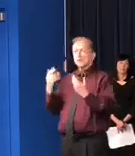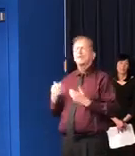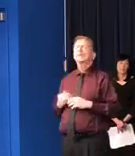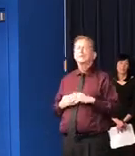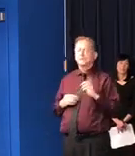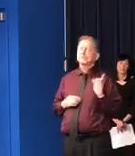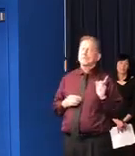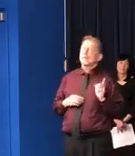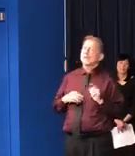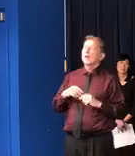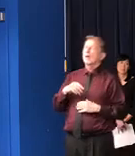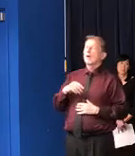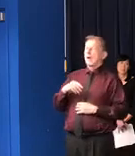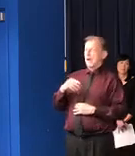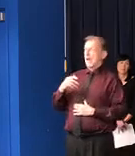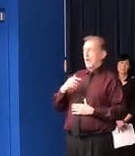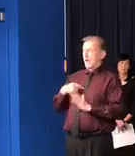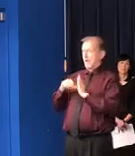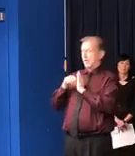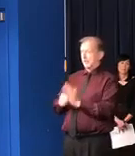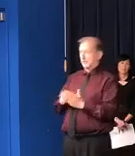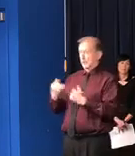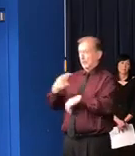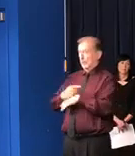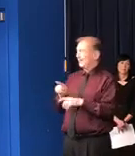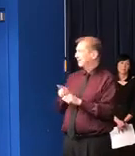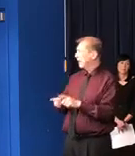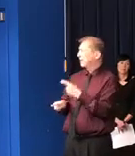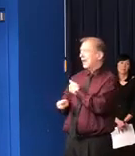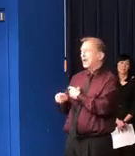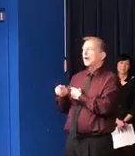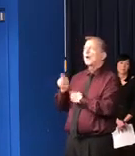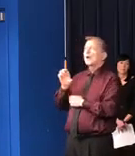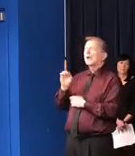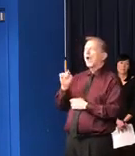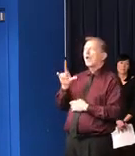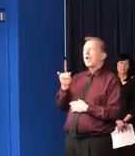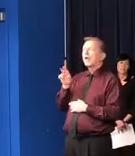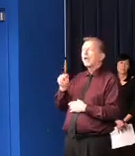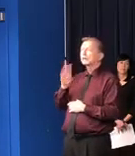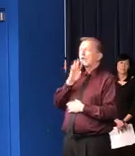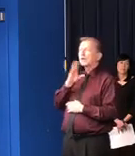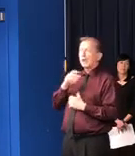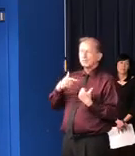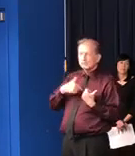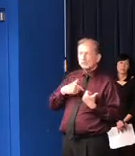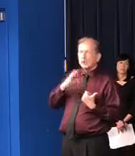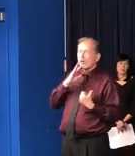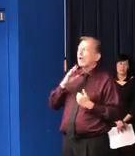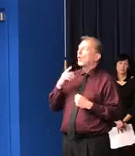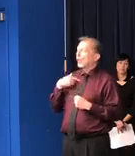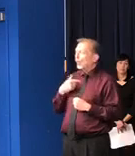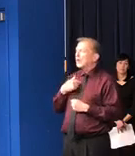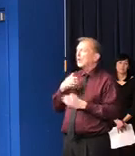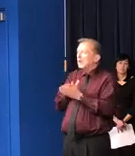our comments here today and, you know, you heard Carolyn talk about it and you heard me talk about it, we're very concerned about the homeless, about the possibility that they